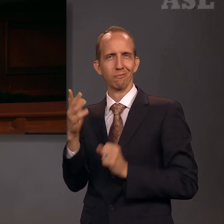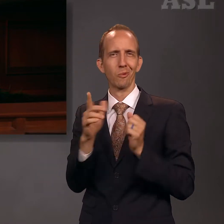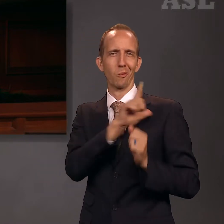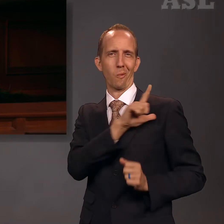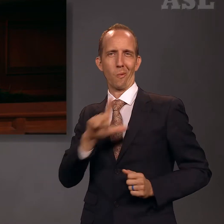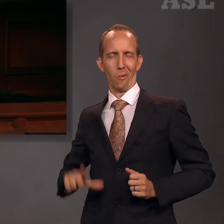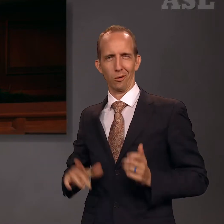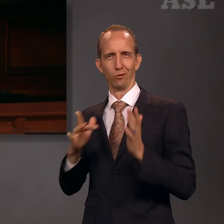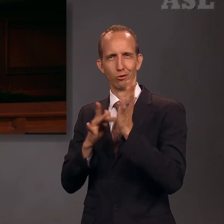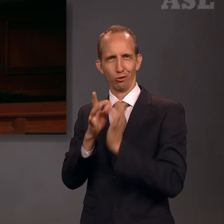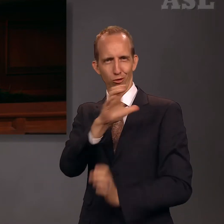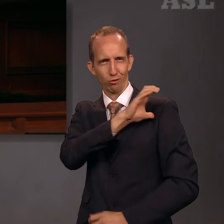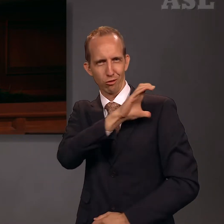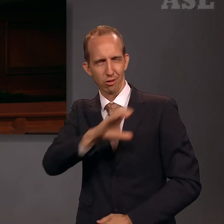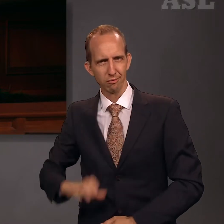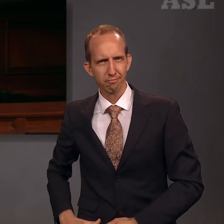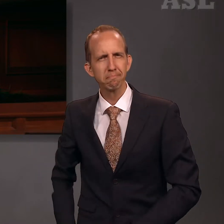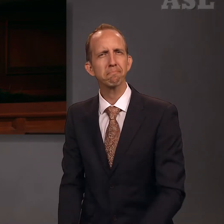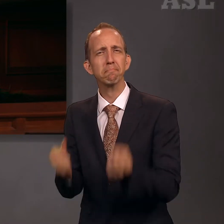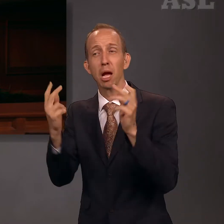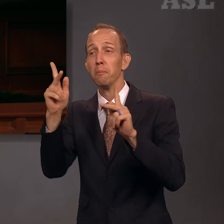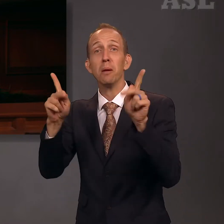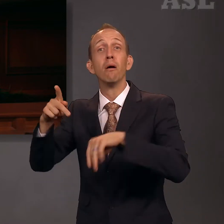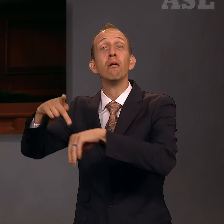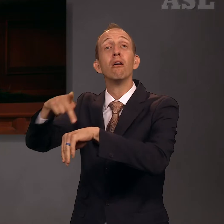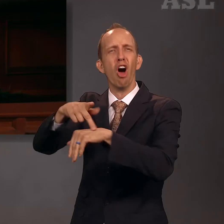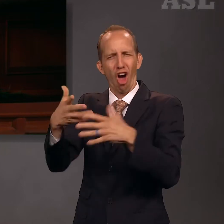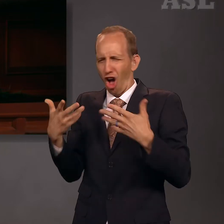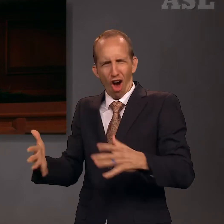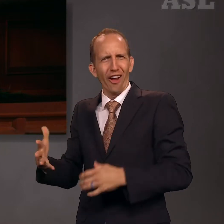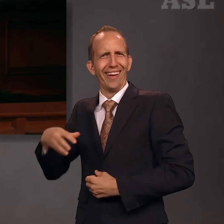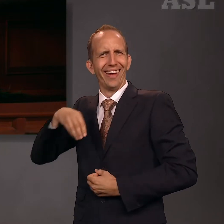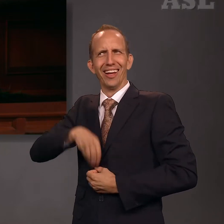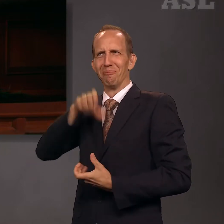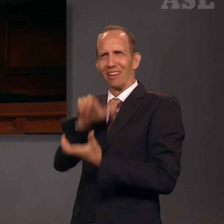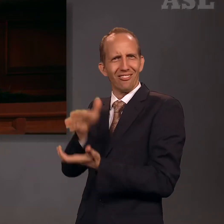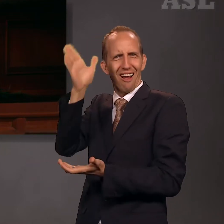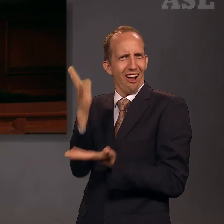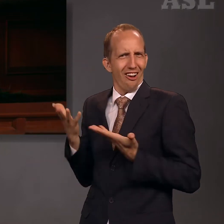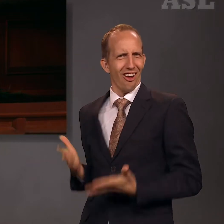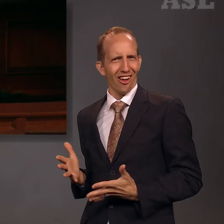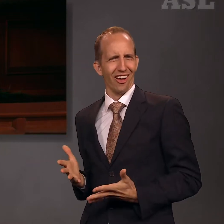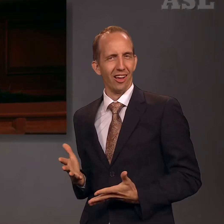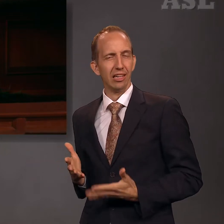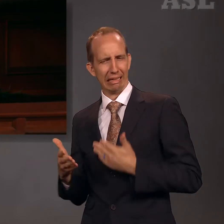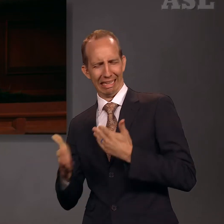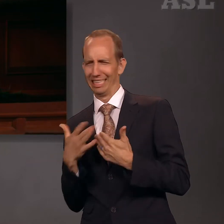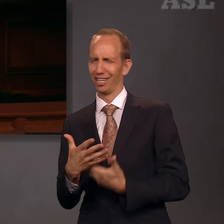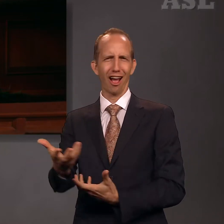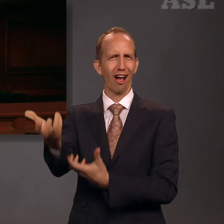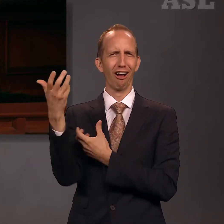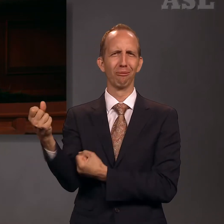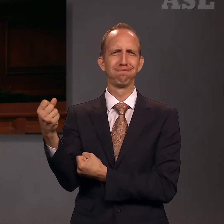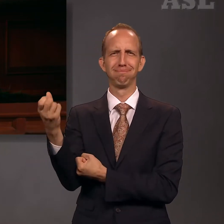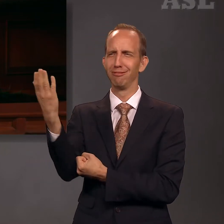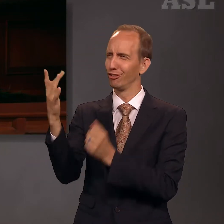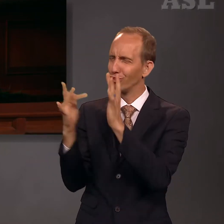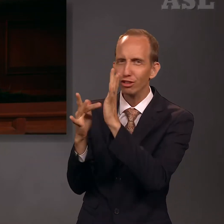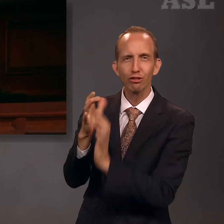Many Filipinos have a natural belief in God. It is easy for us to trust Jesus Christ and know that